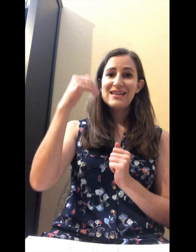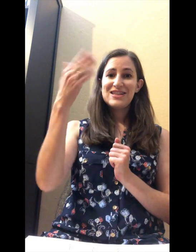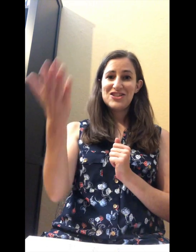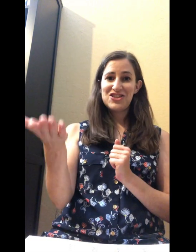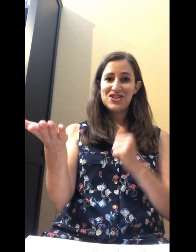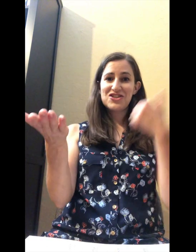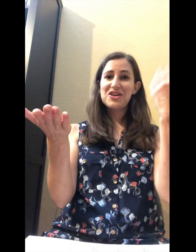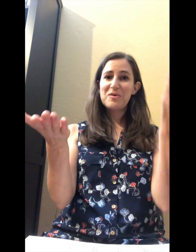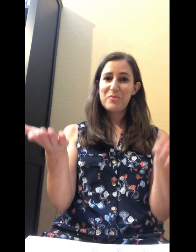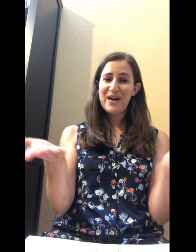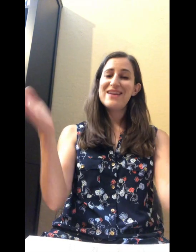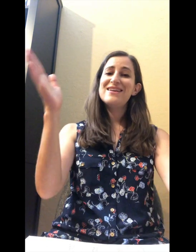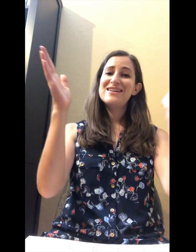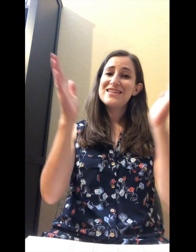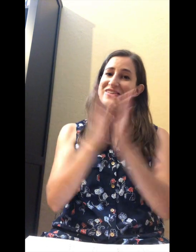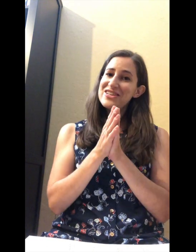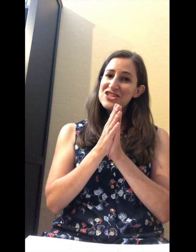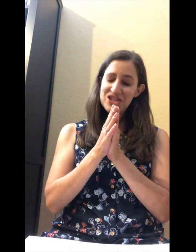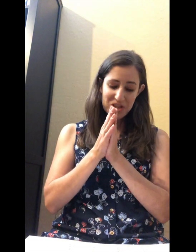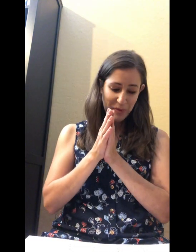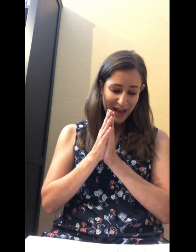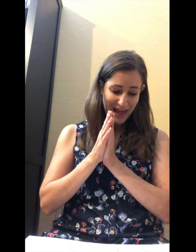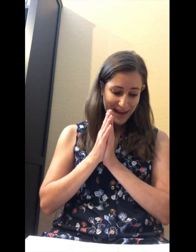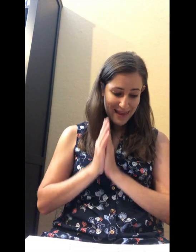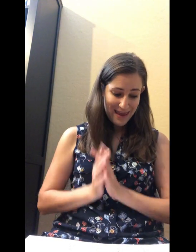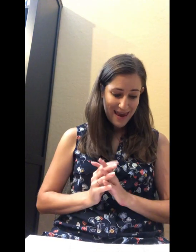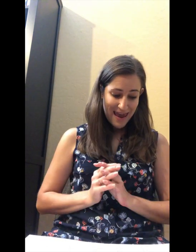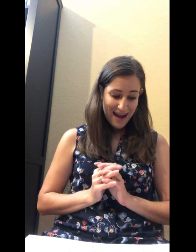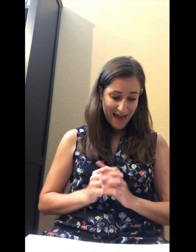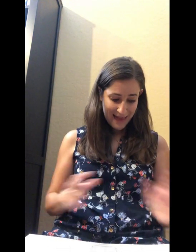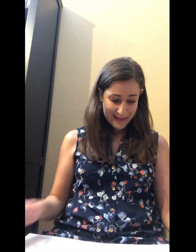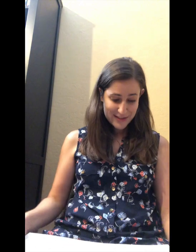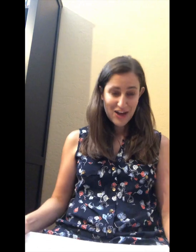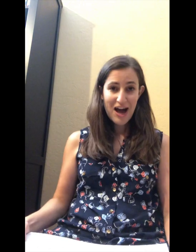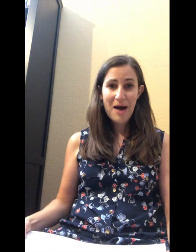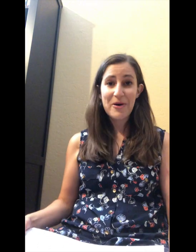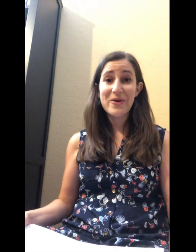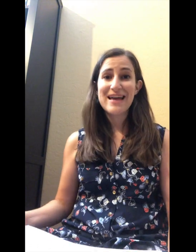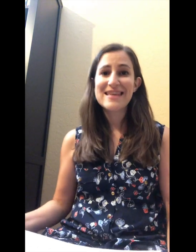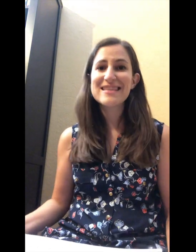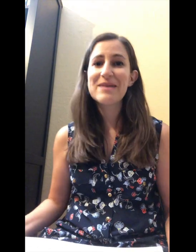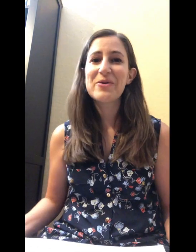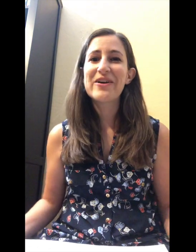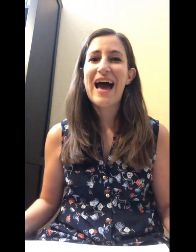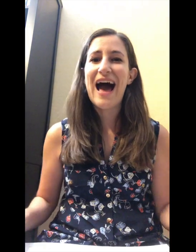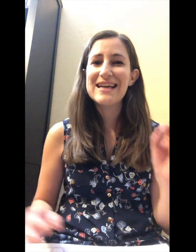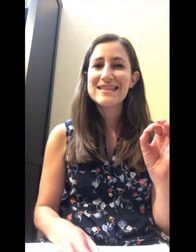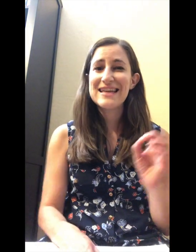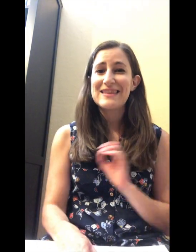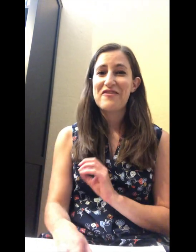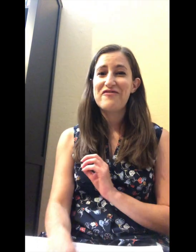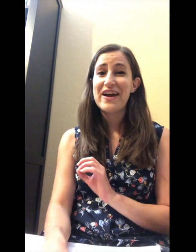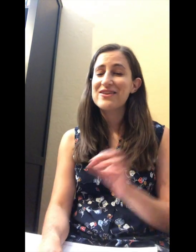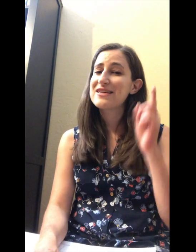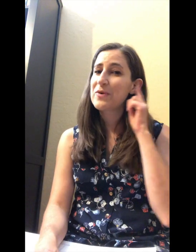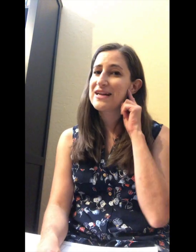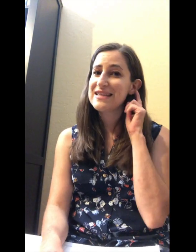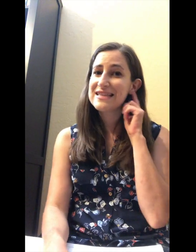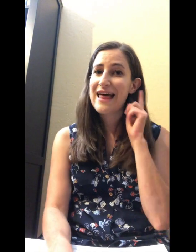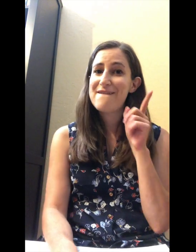Ginger bread. Ginger bread. Nice job. Okay this time we're gonna isolate the final sound. We're gonna listen to that